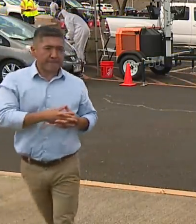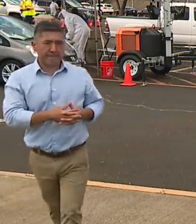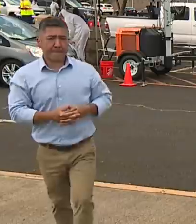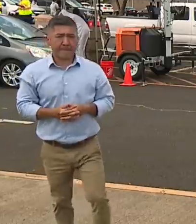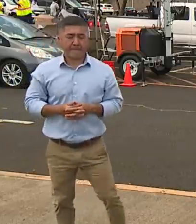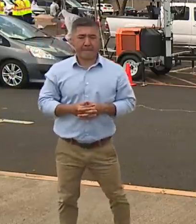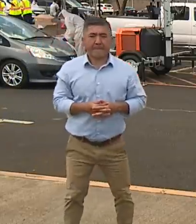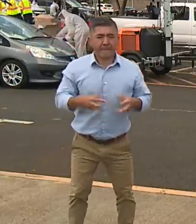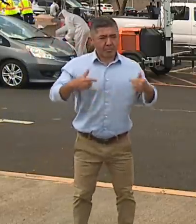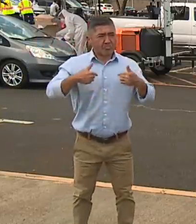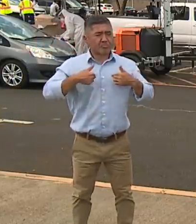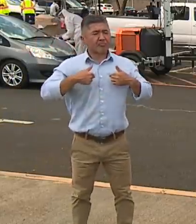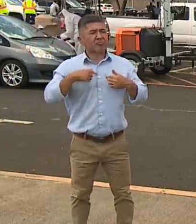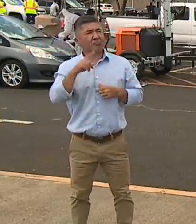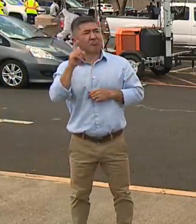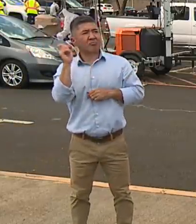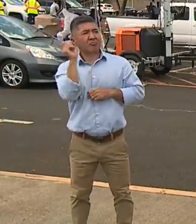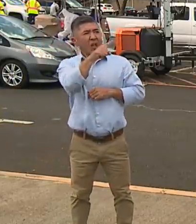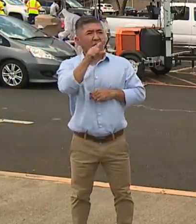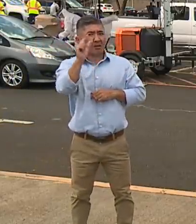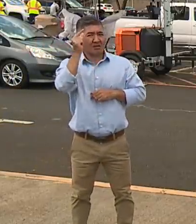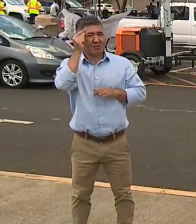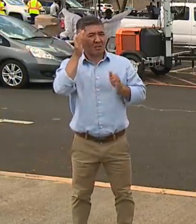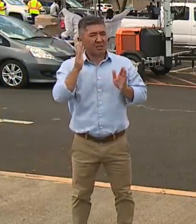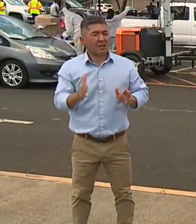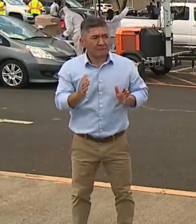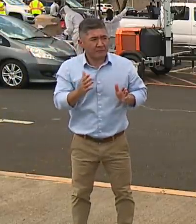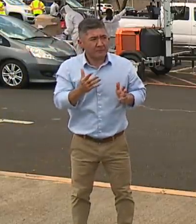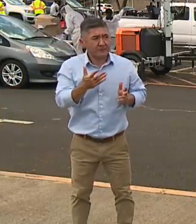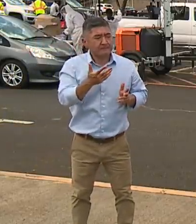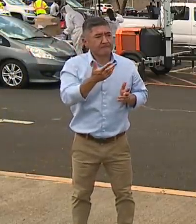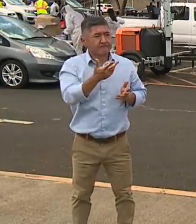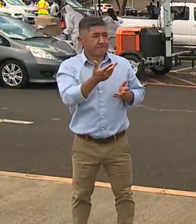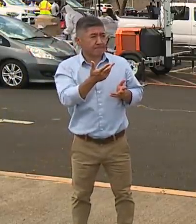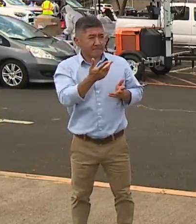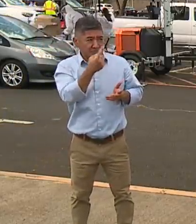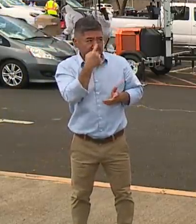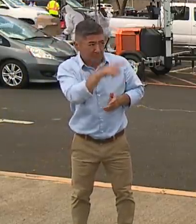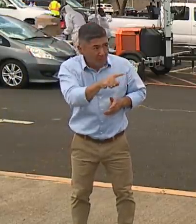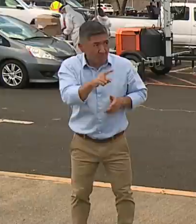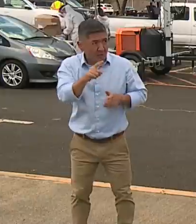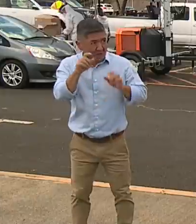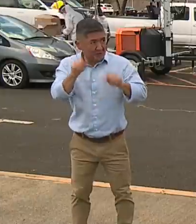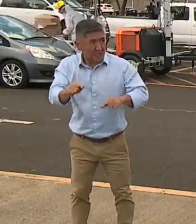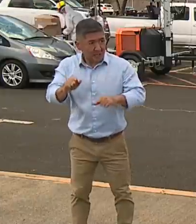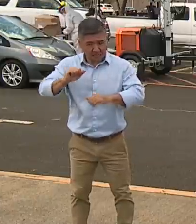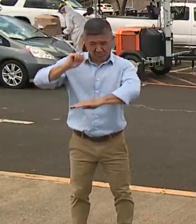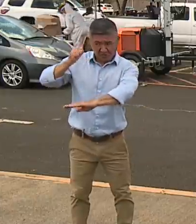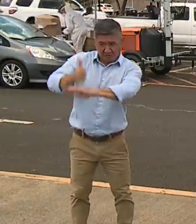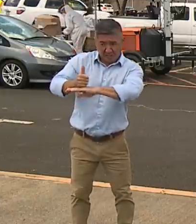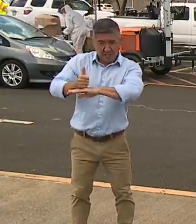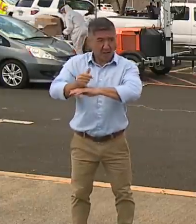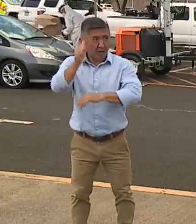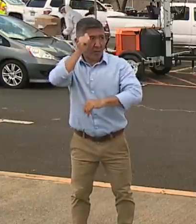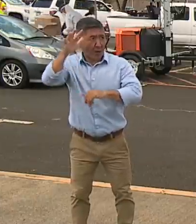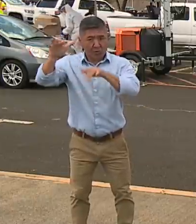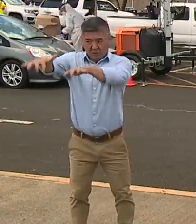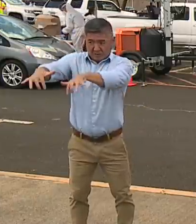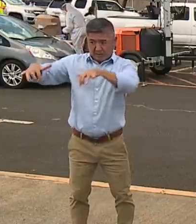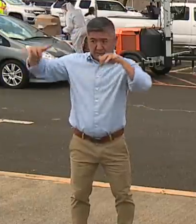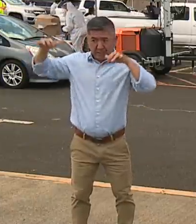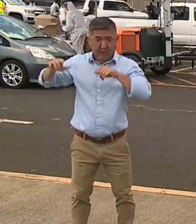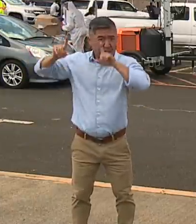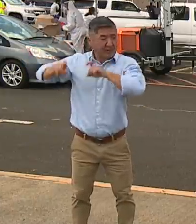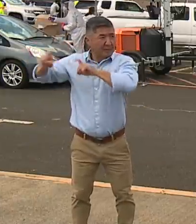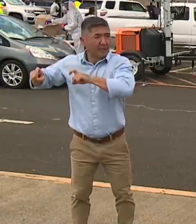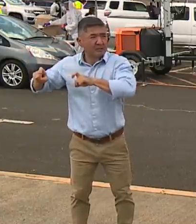So I did ask the governor for the authority or the permission to use Aloha Stadium for the remaining days of testing. Whether we go